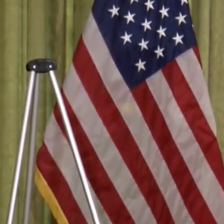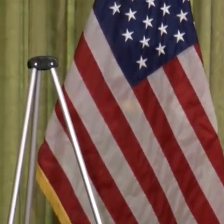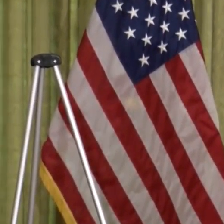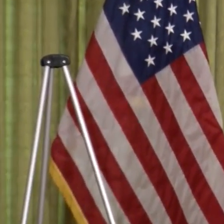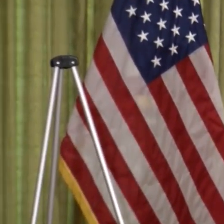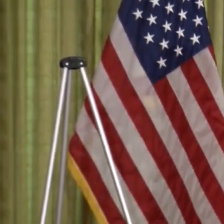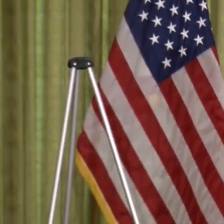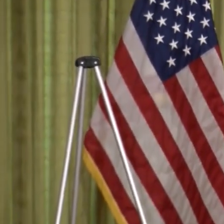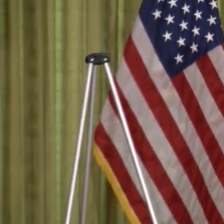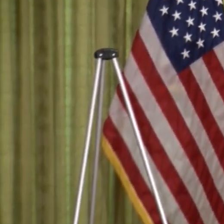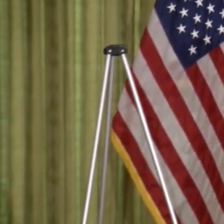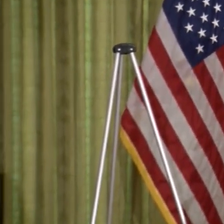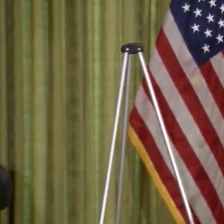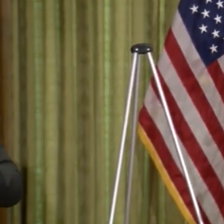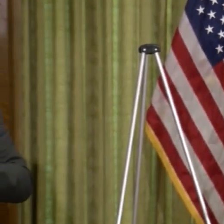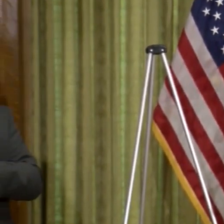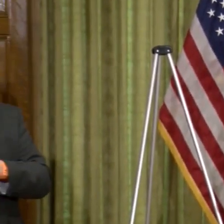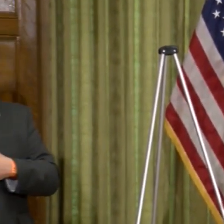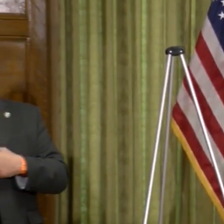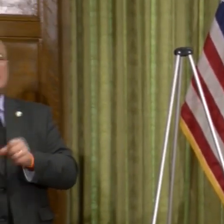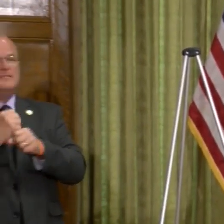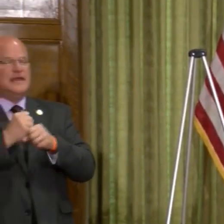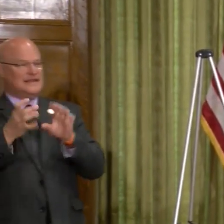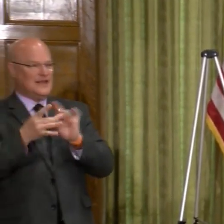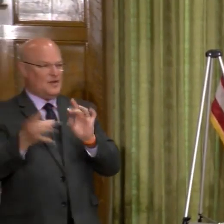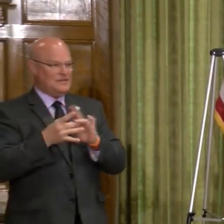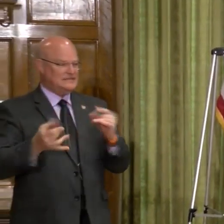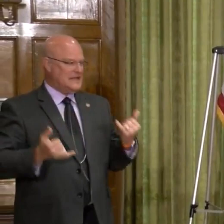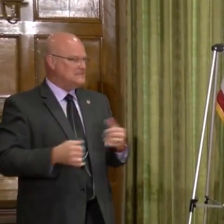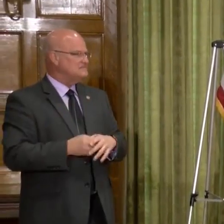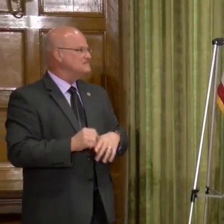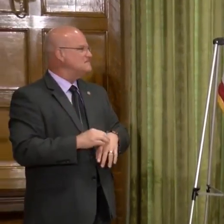Dr. Smith to come and to make his comments.